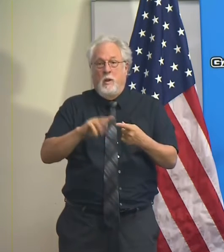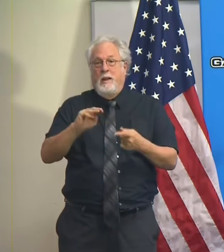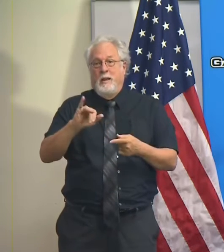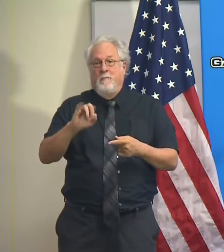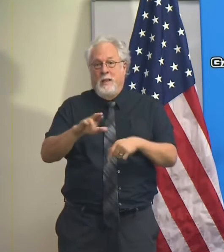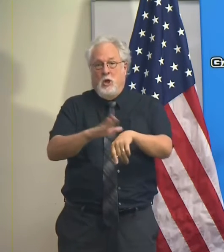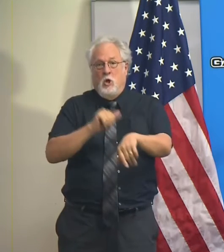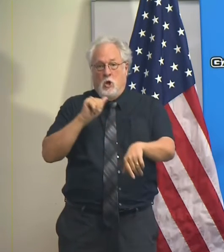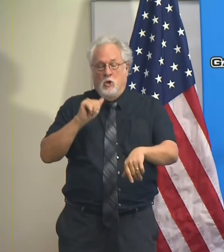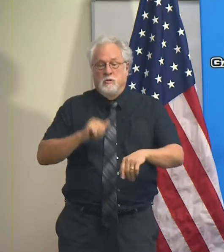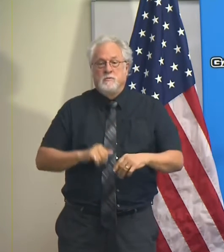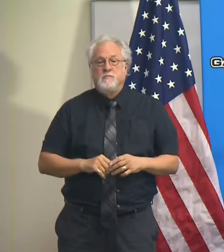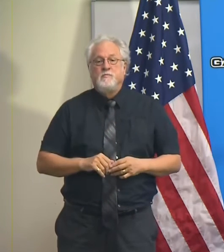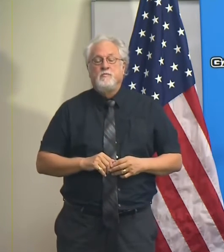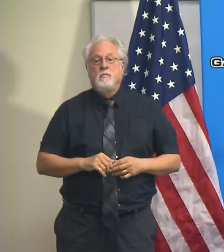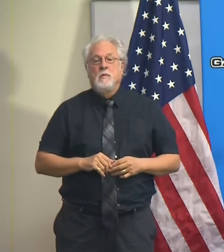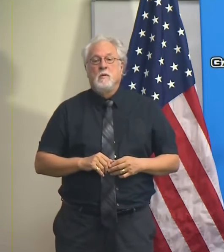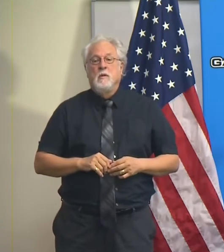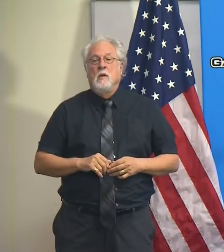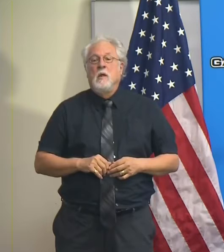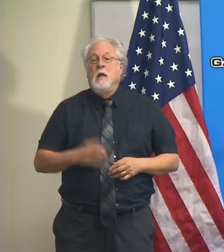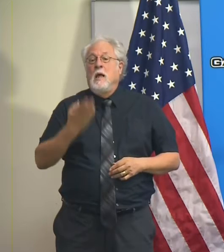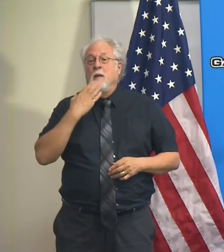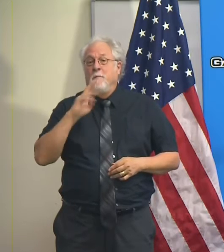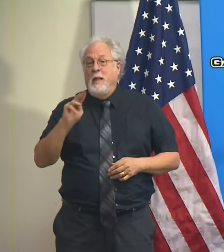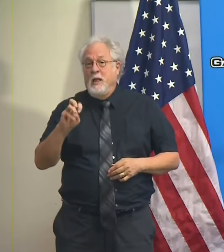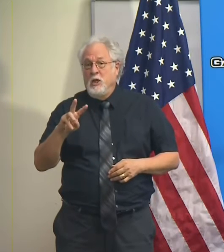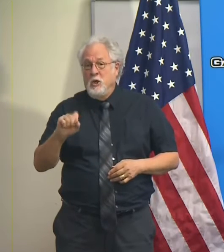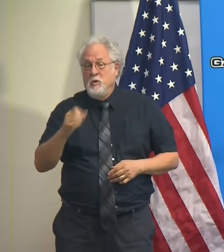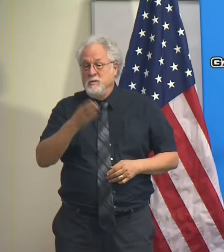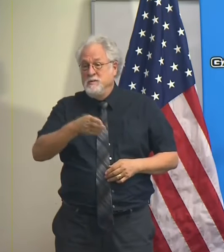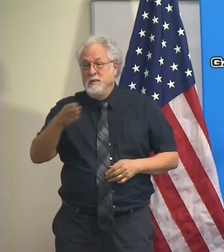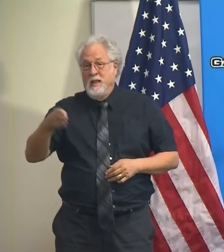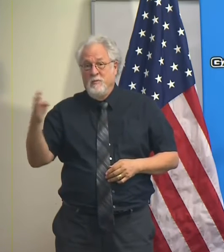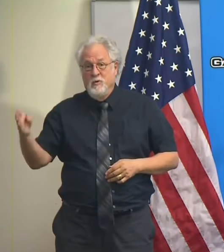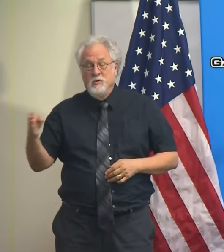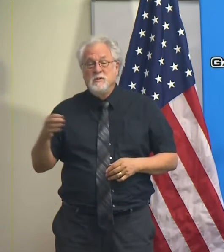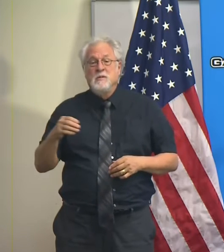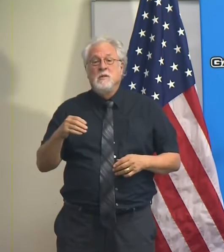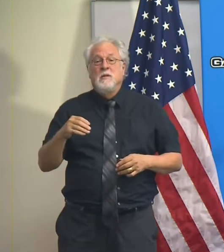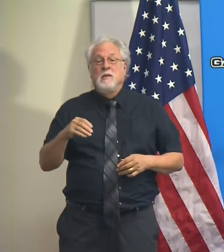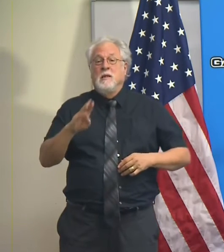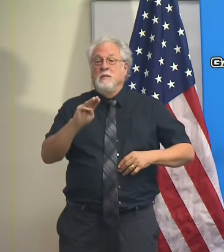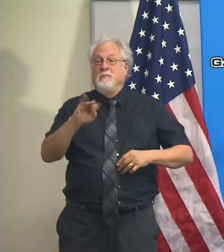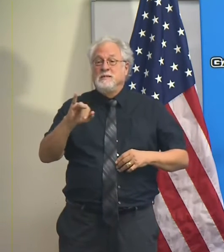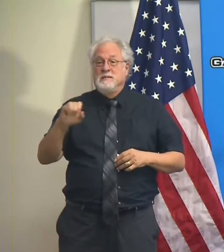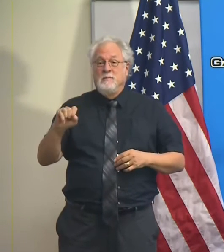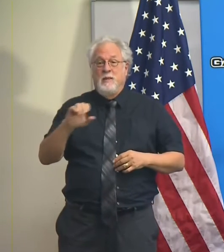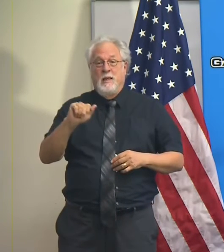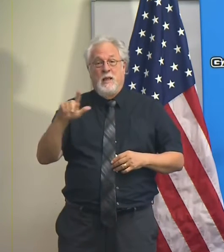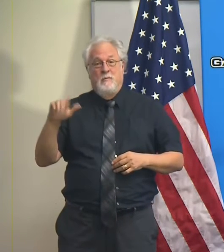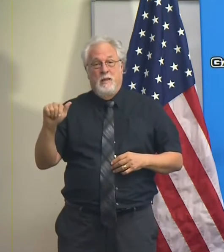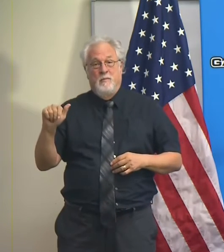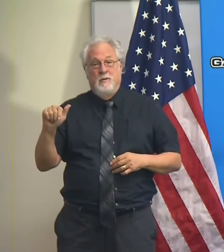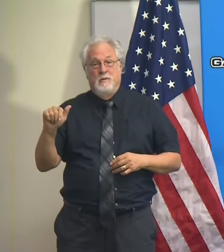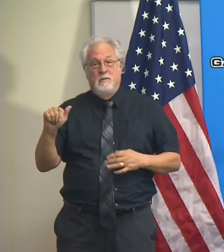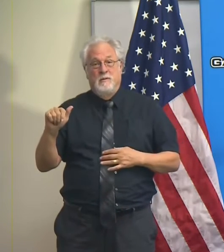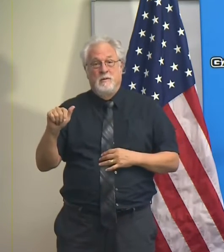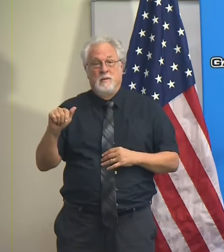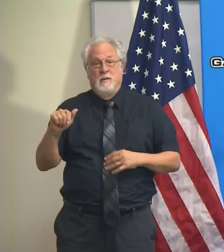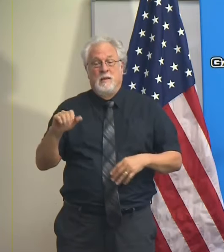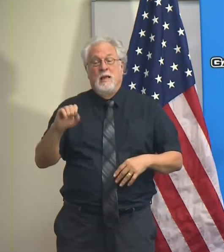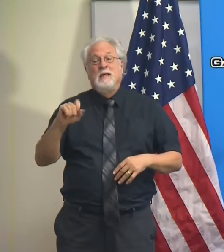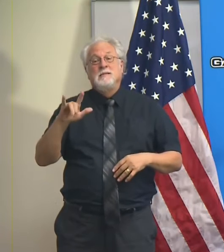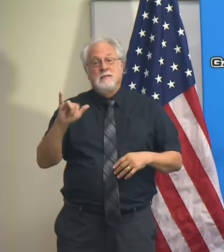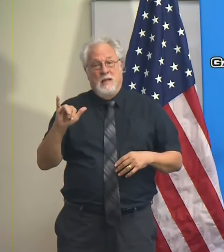calls for them. The bad news for our neighbors in Mississippi and Alabama is that